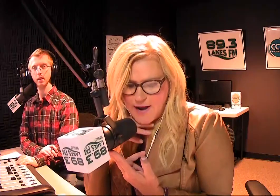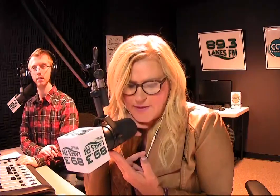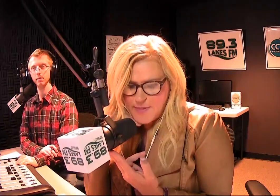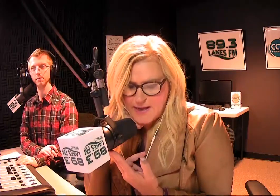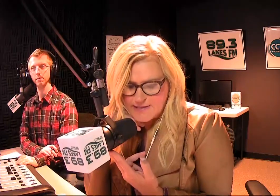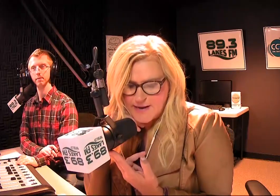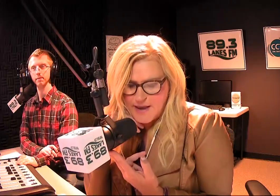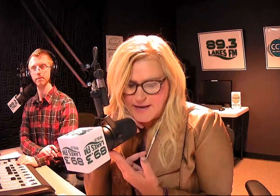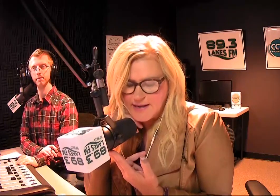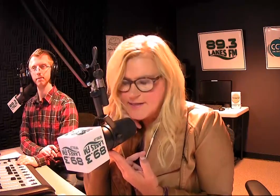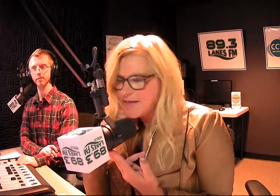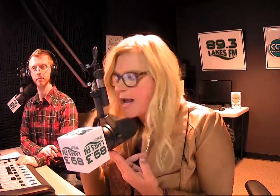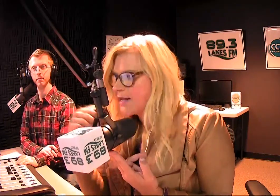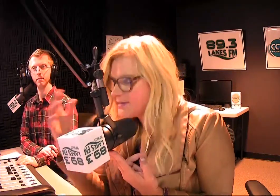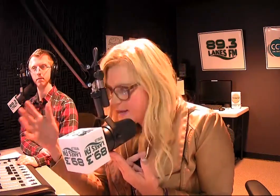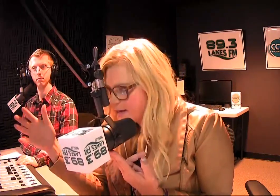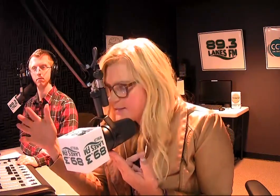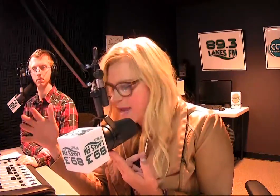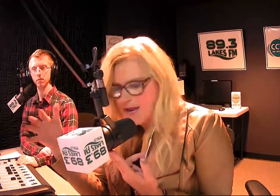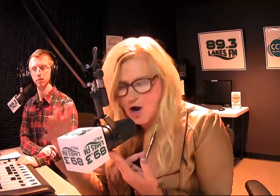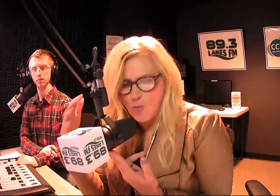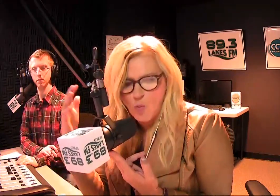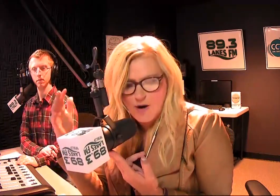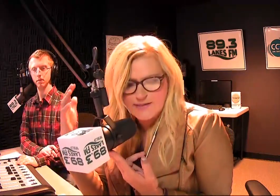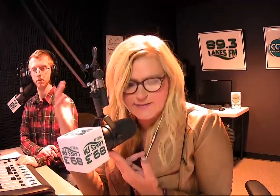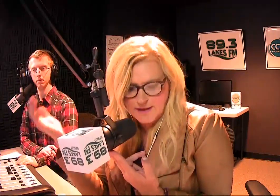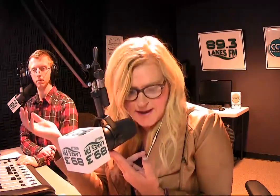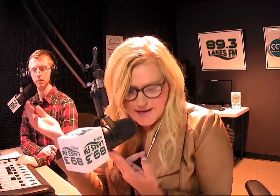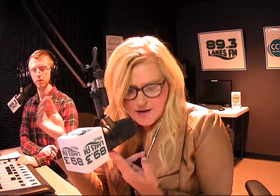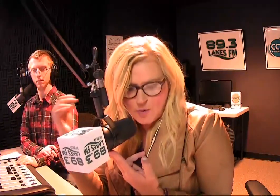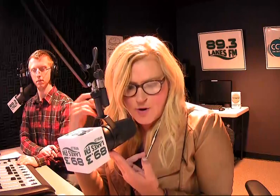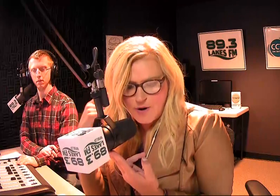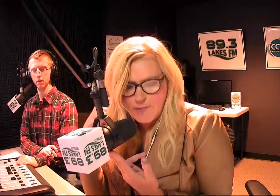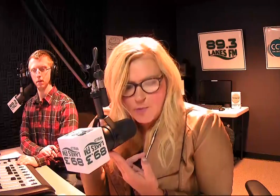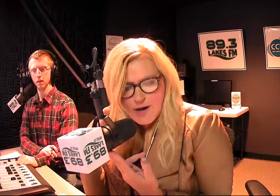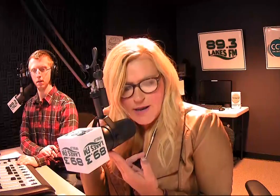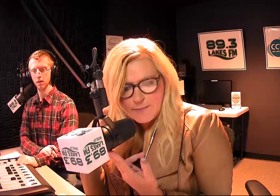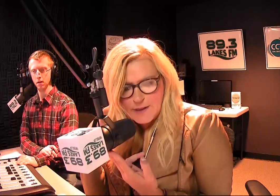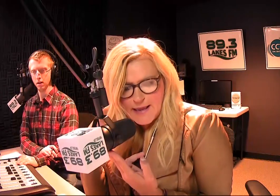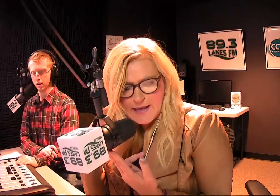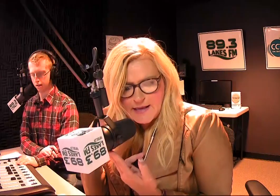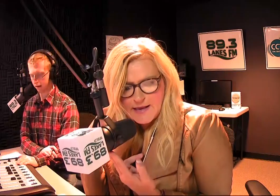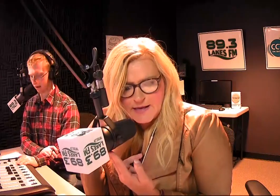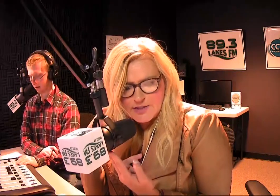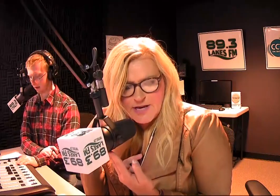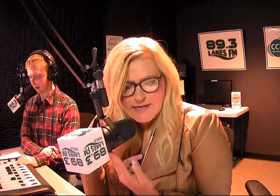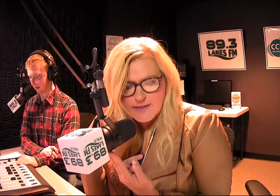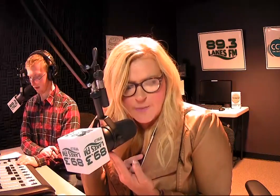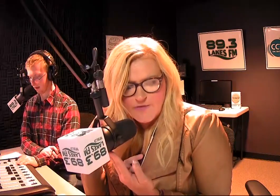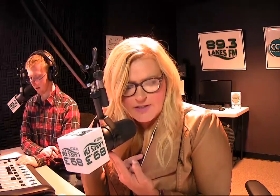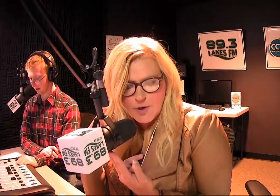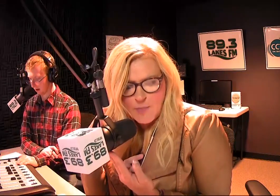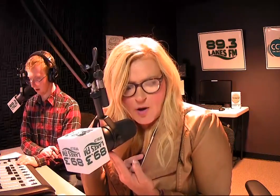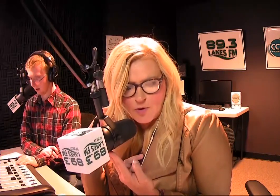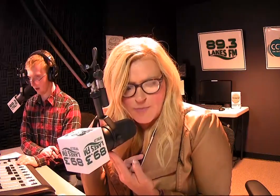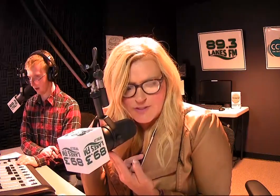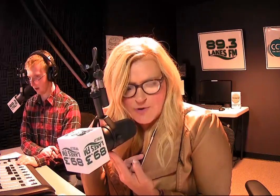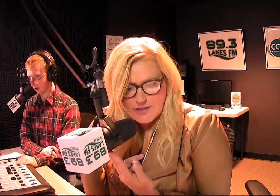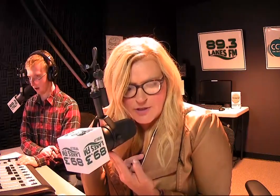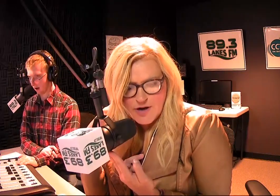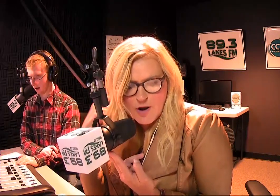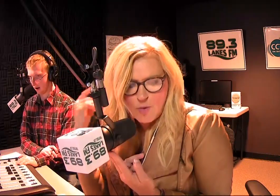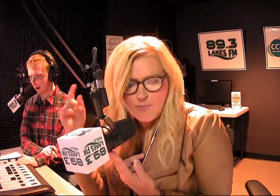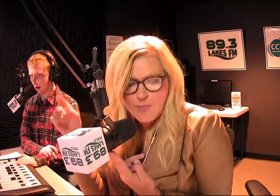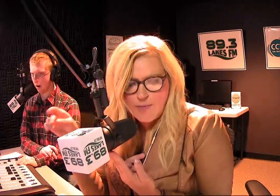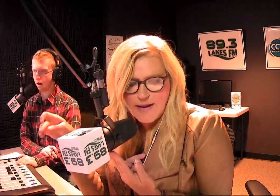by the pandemic. To get a take on what it's like, we want to bring in Blake Kish. He is a professional ballroom